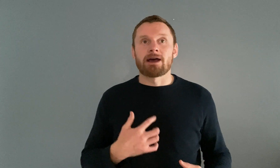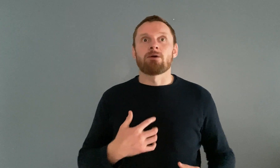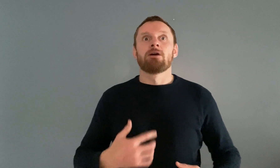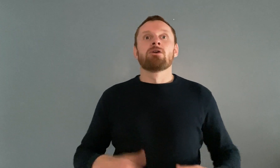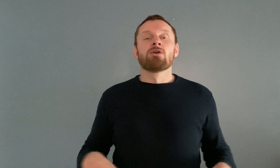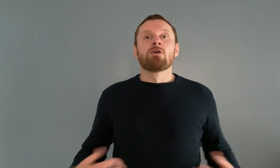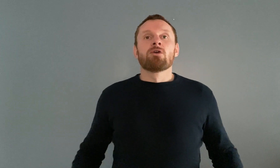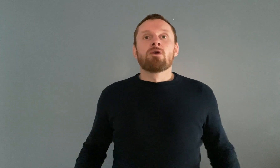now